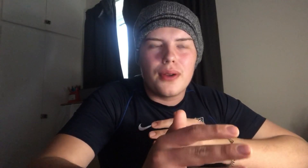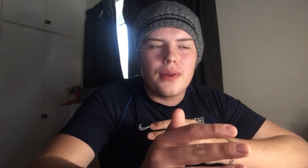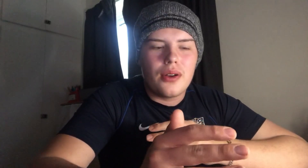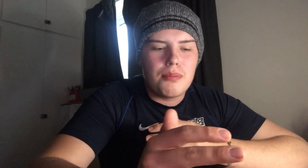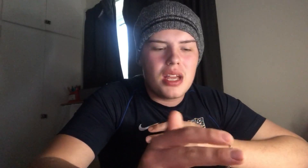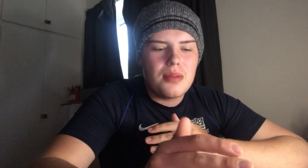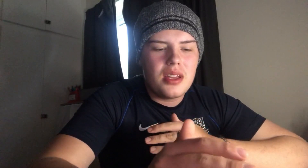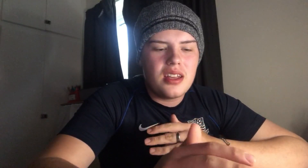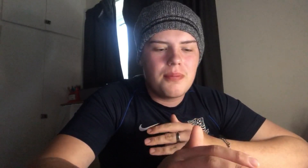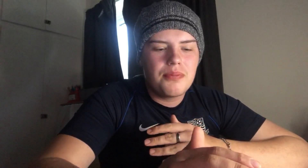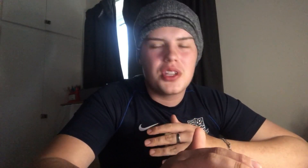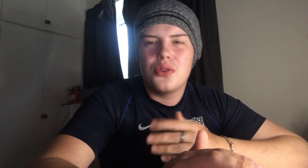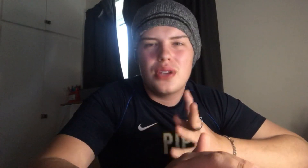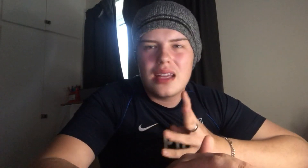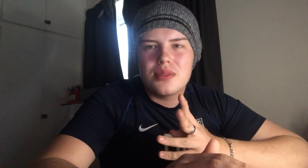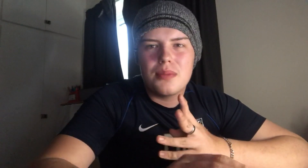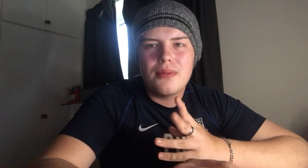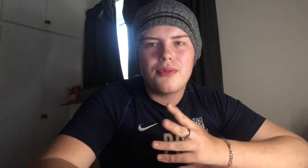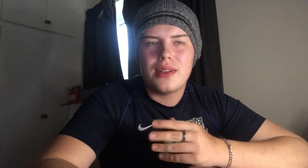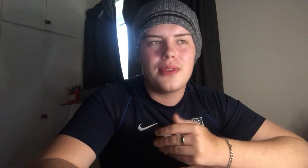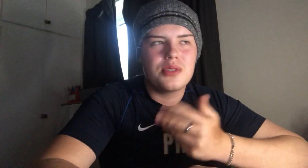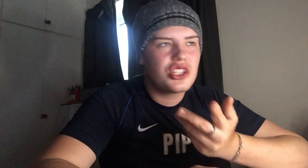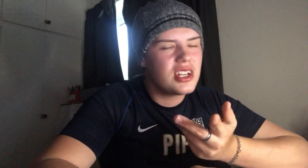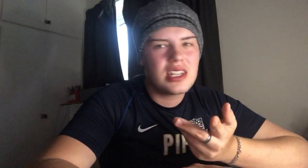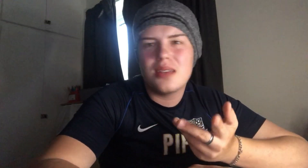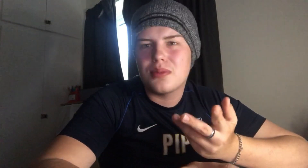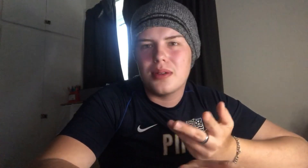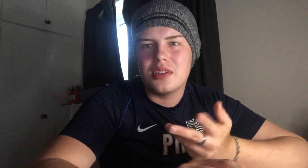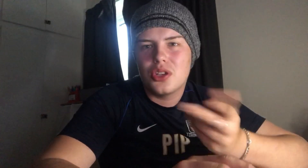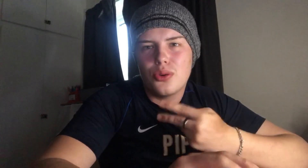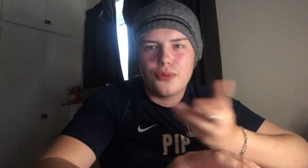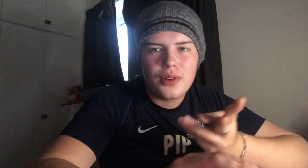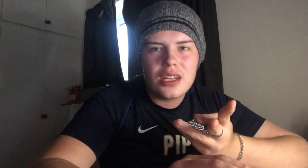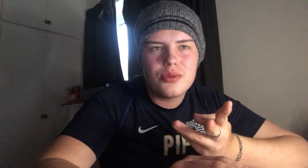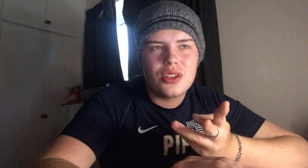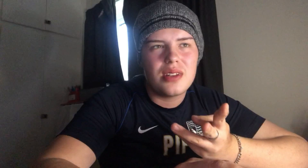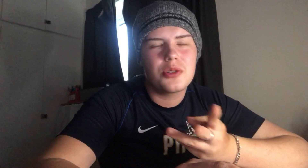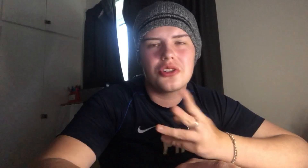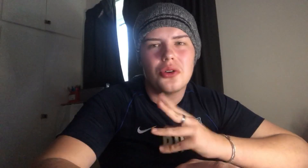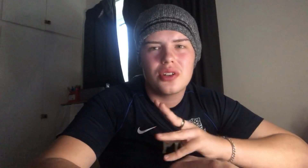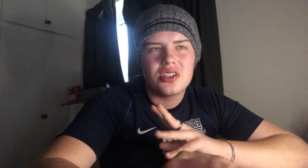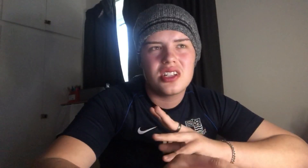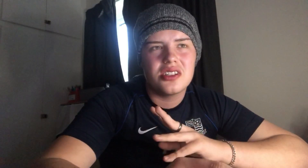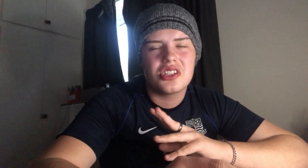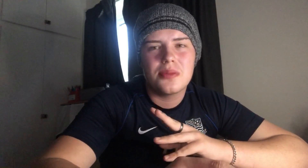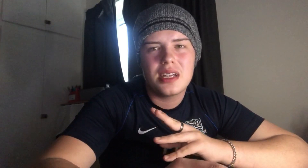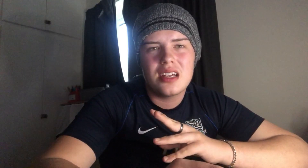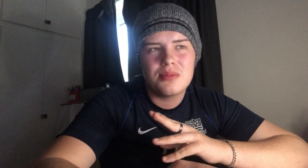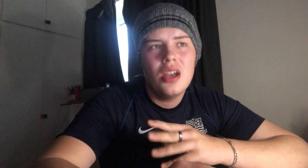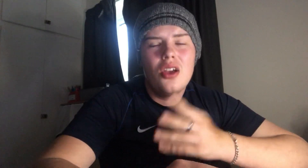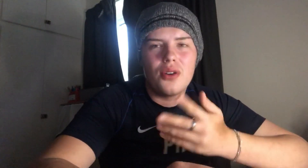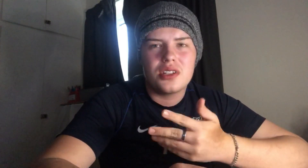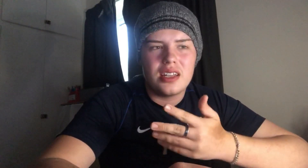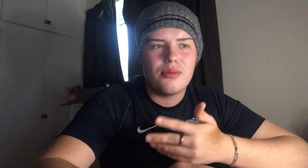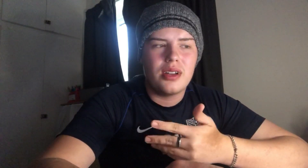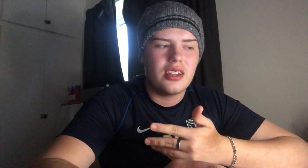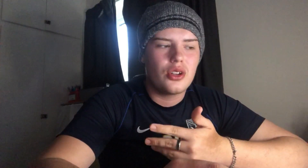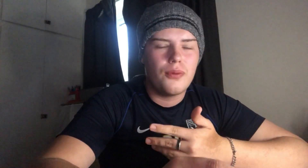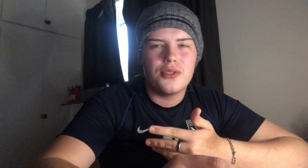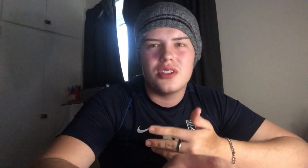I felt. Maybe two games a month, if there were six games, maybe two or three. It was just not consistent. Some games, obviously, when the confidence